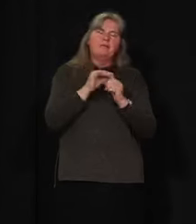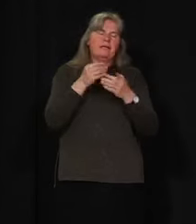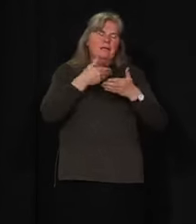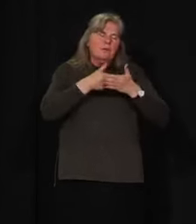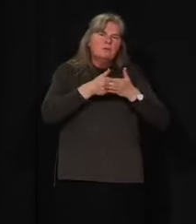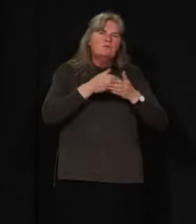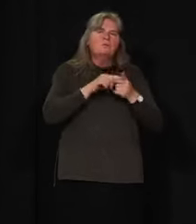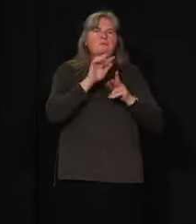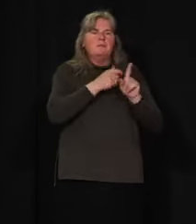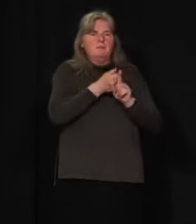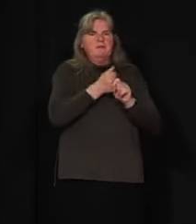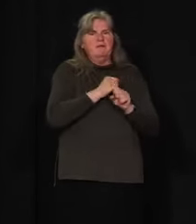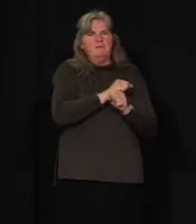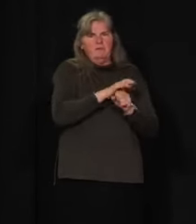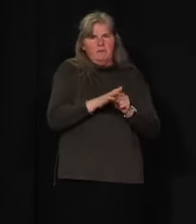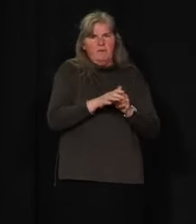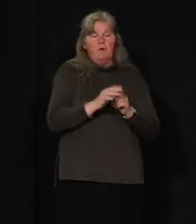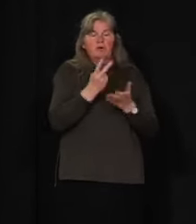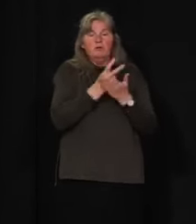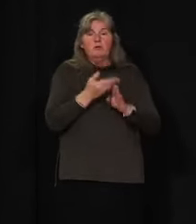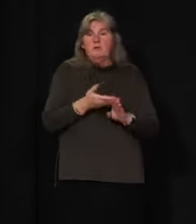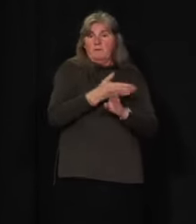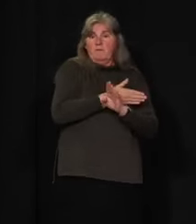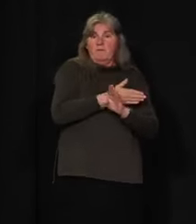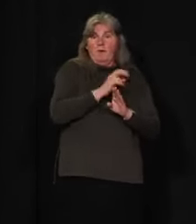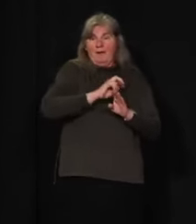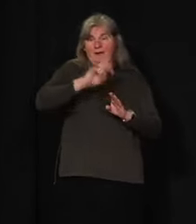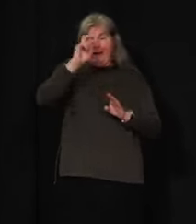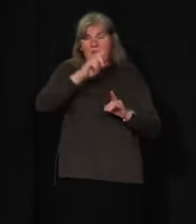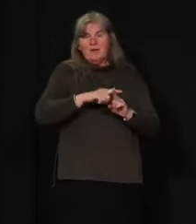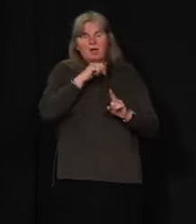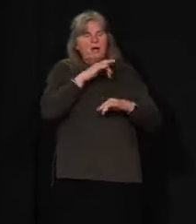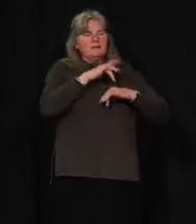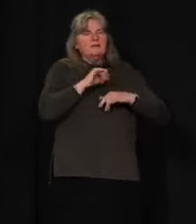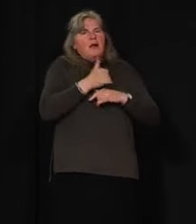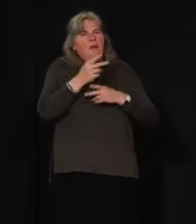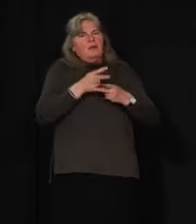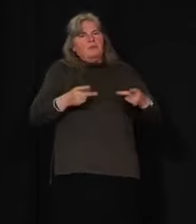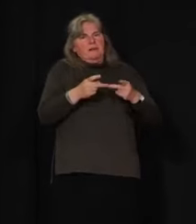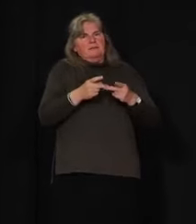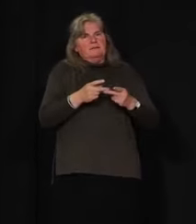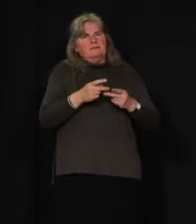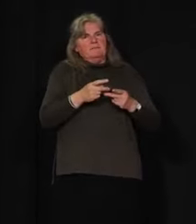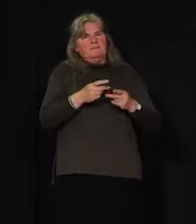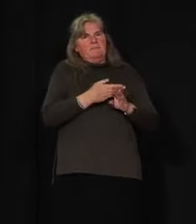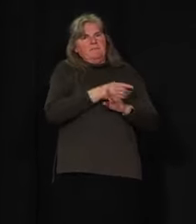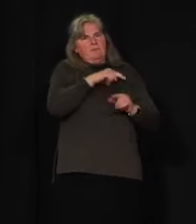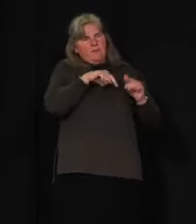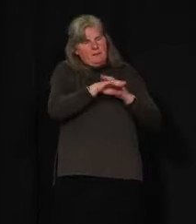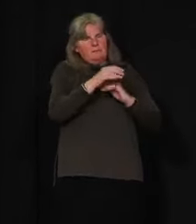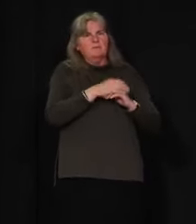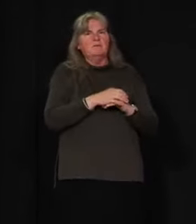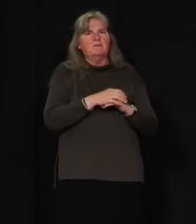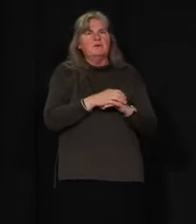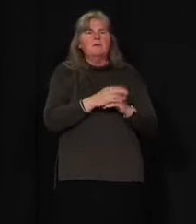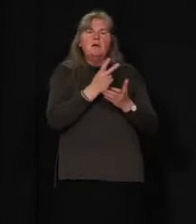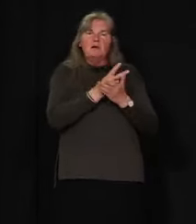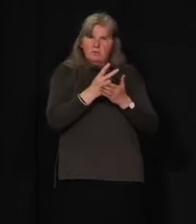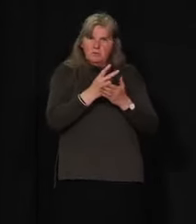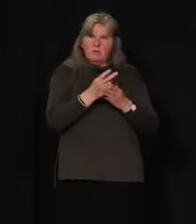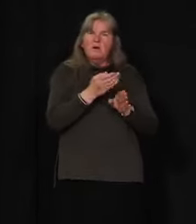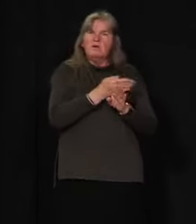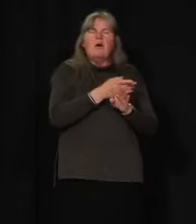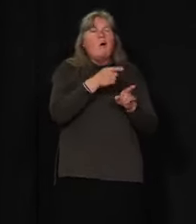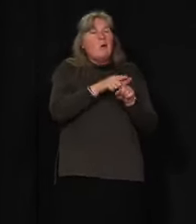not have been out of the province in the previous two weeks. We may also require people arriving within the previous two weeks not to visit more